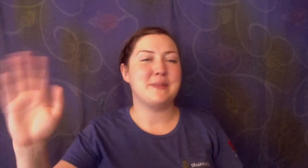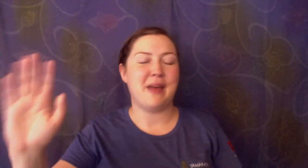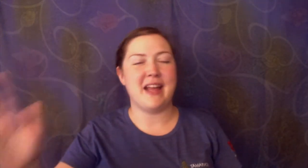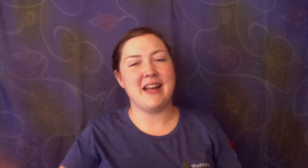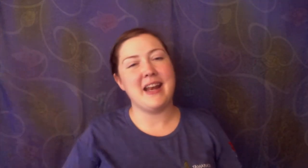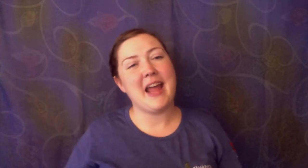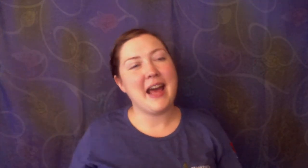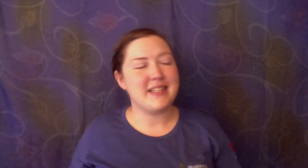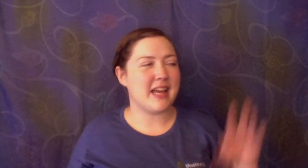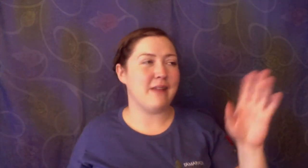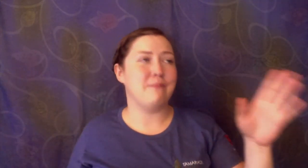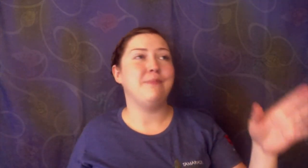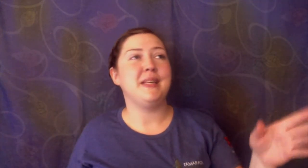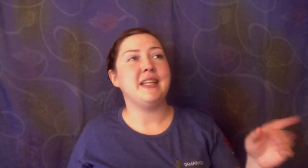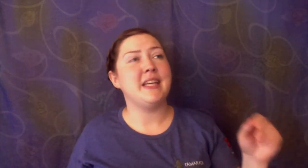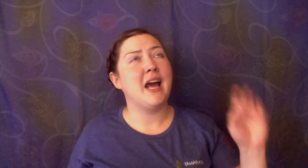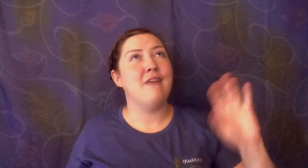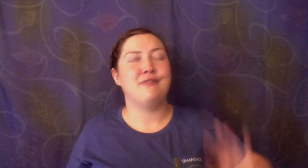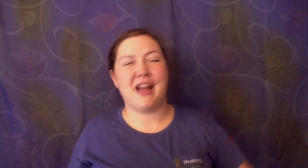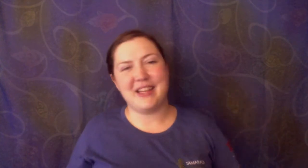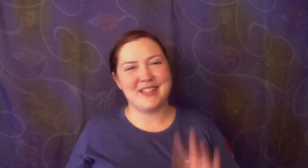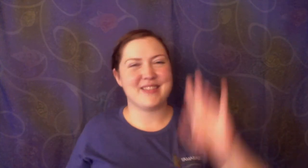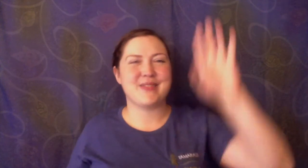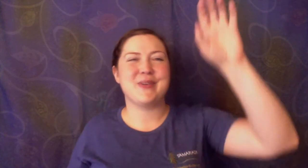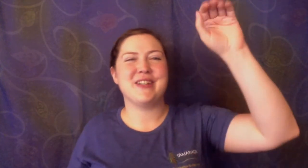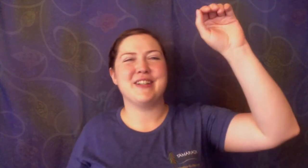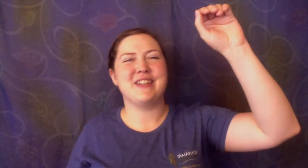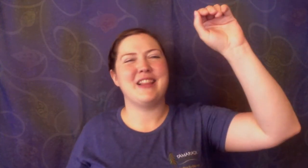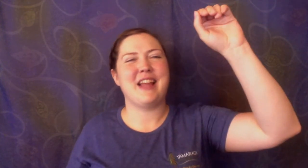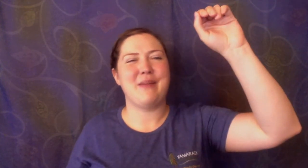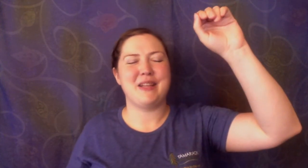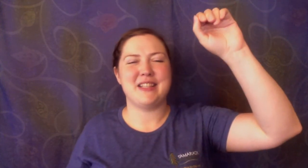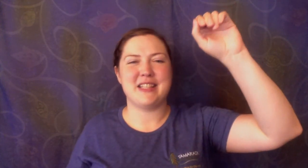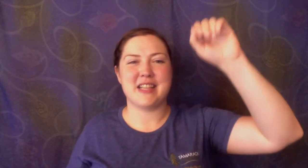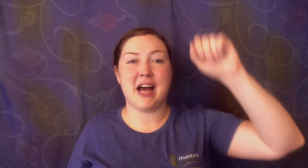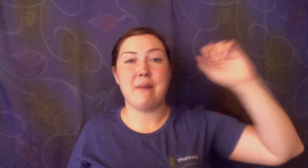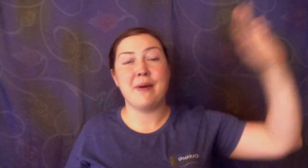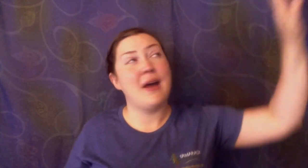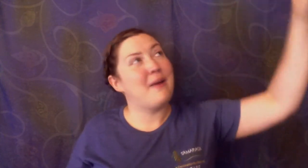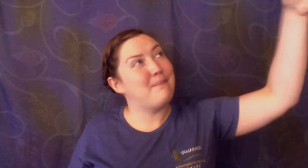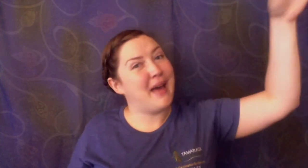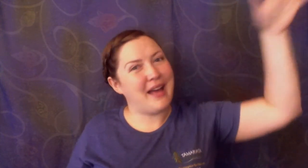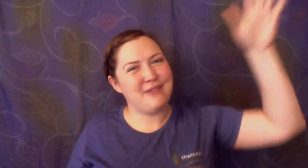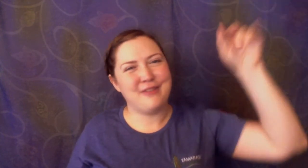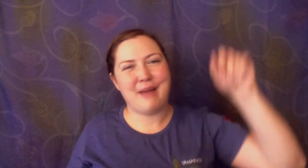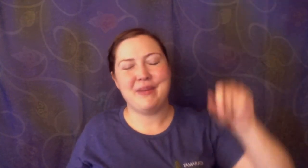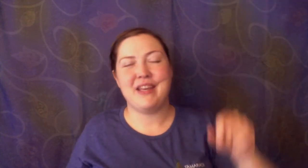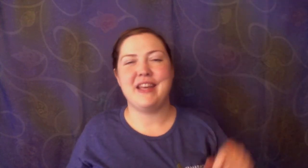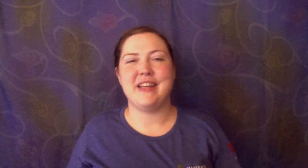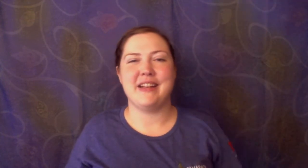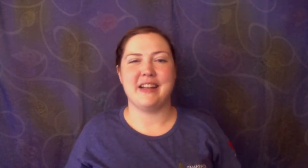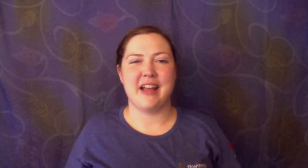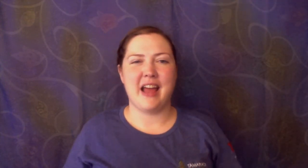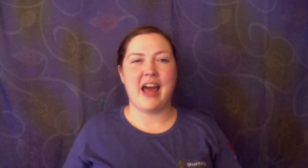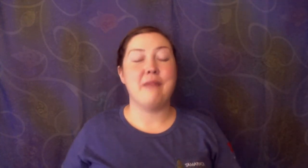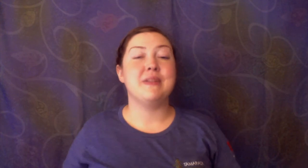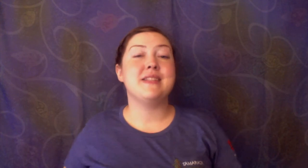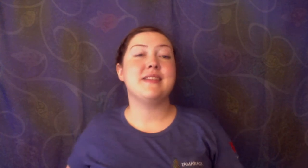and gnat and bee, flying squirrel climbing to the top, bat flapping in, and mosquito